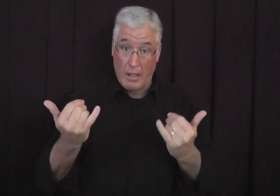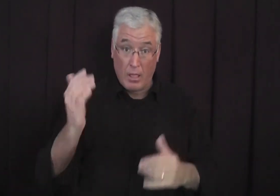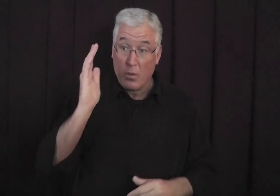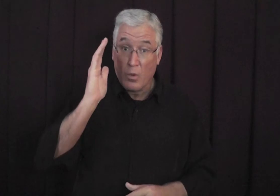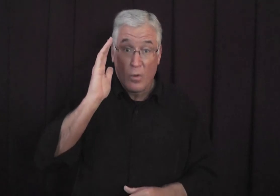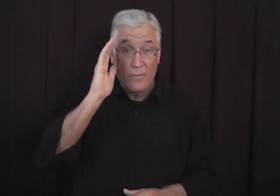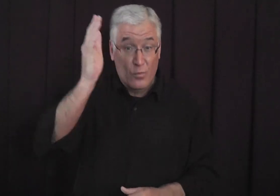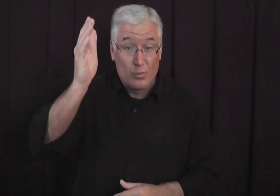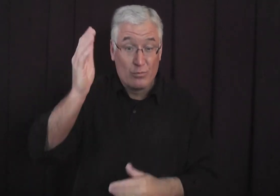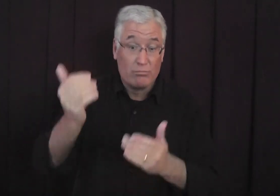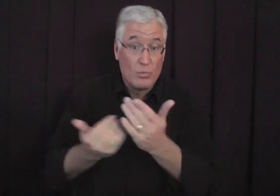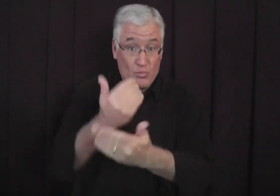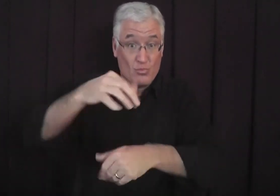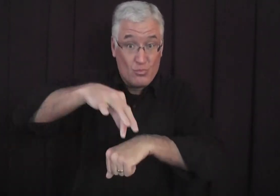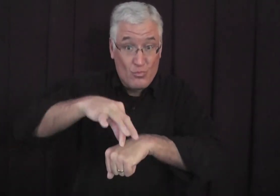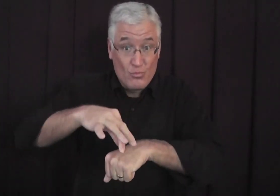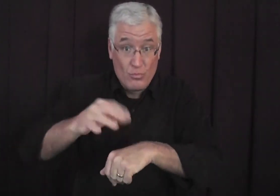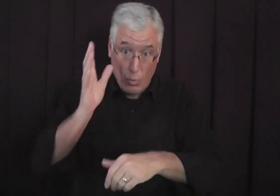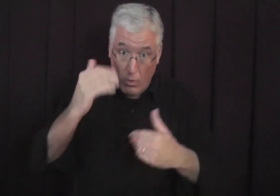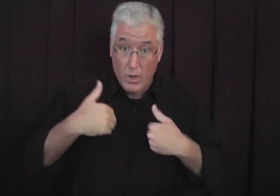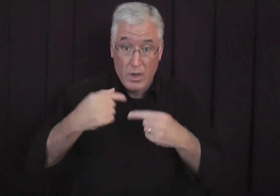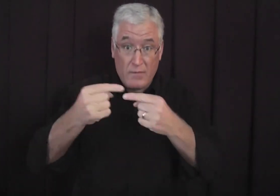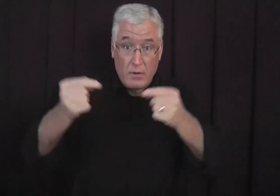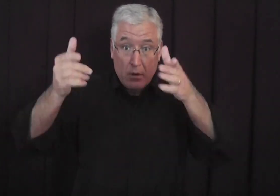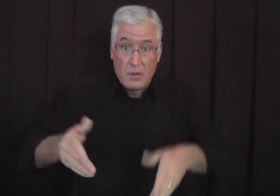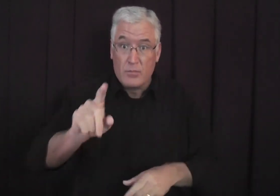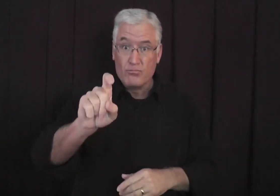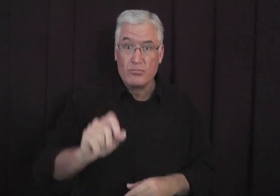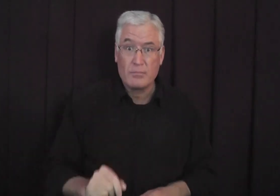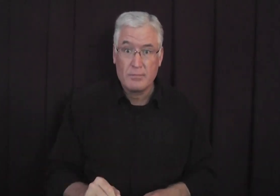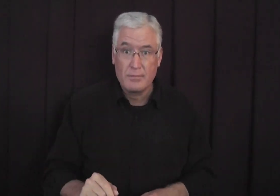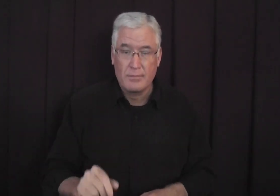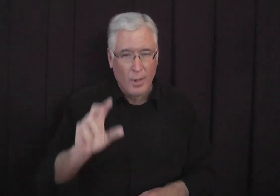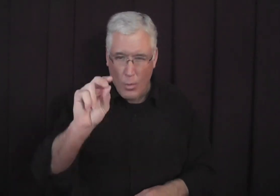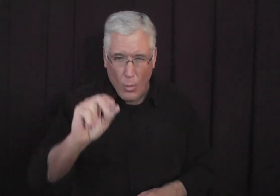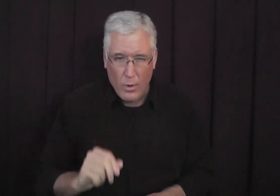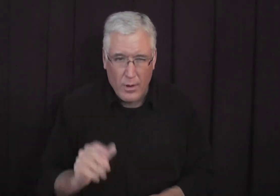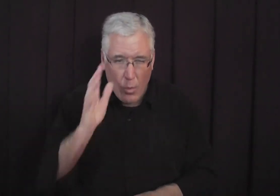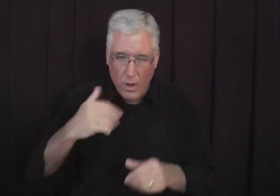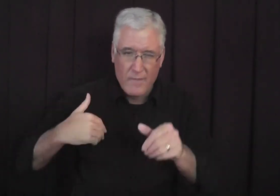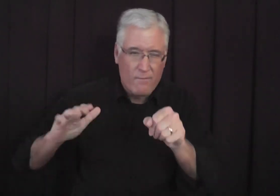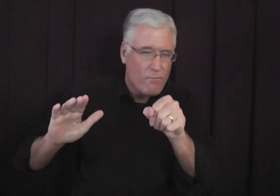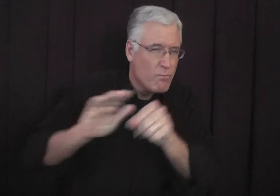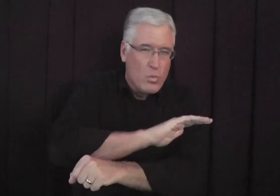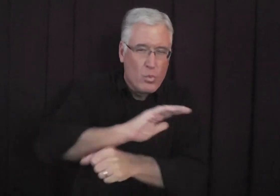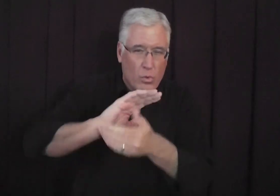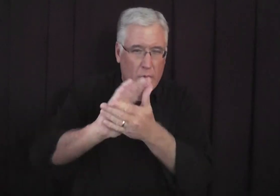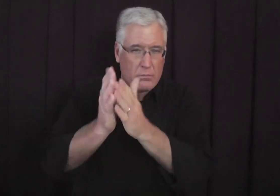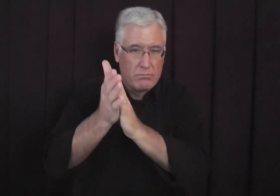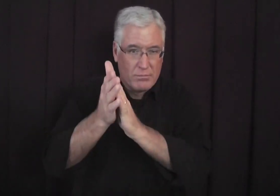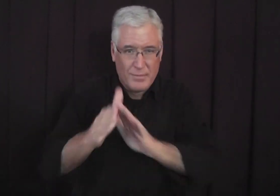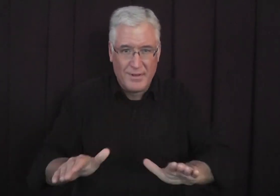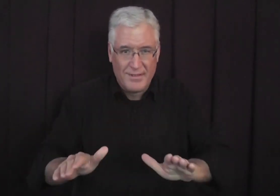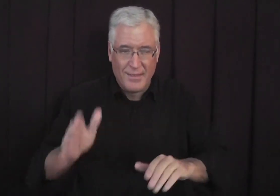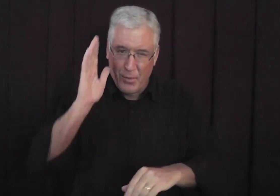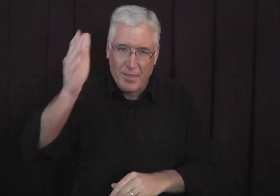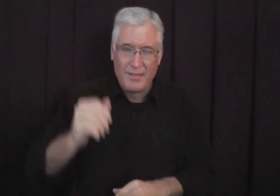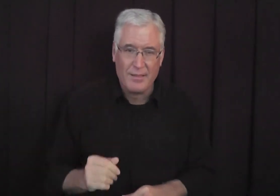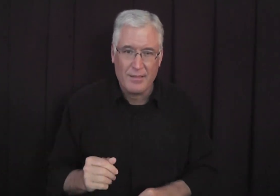their enemies. In the future, the new earth, will there be enemies? No. It will only be